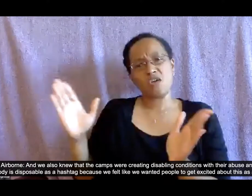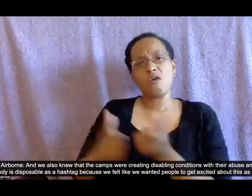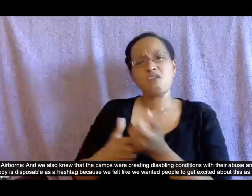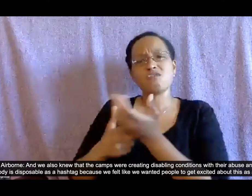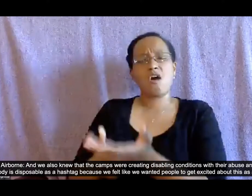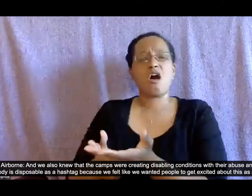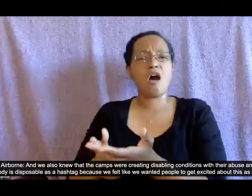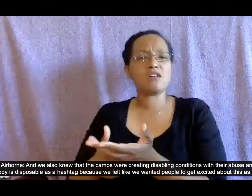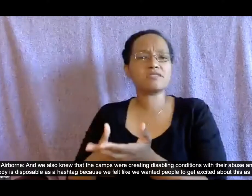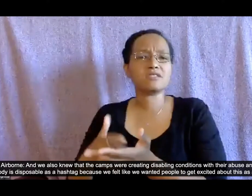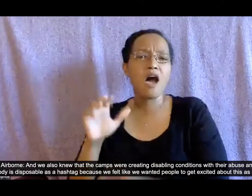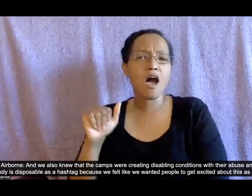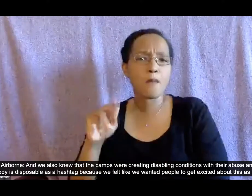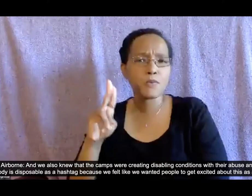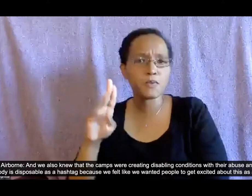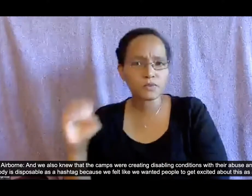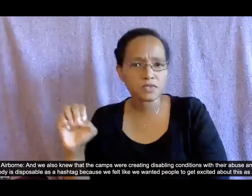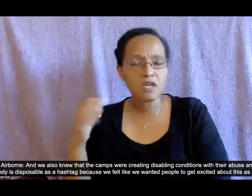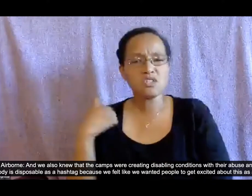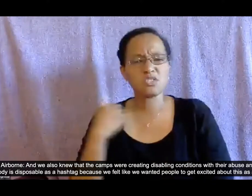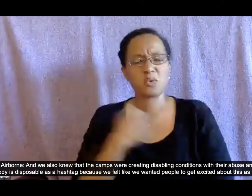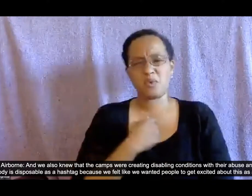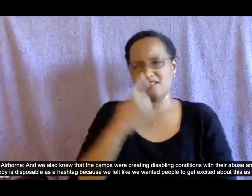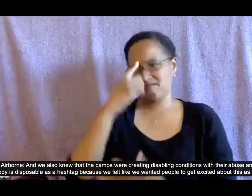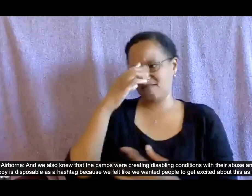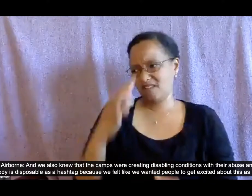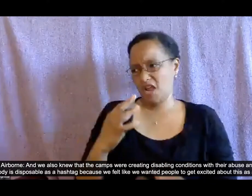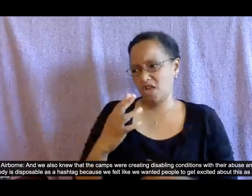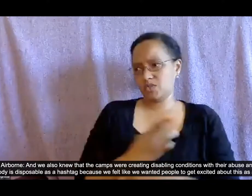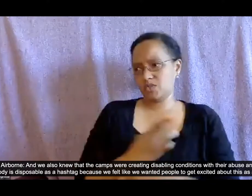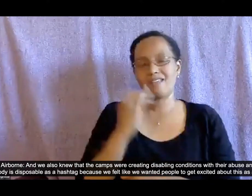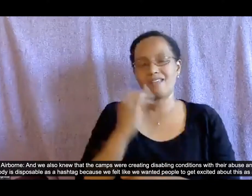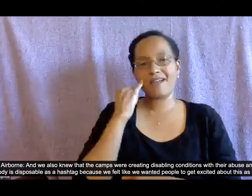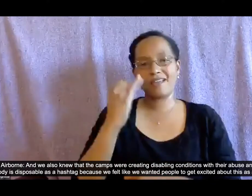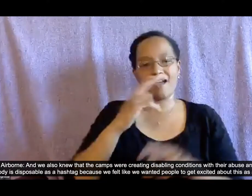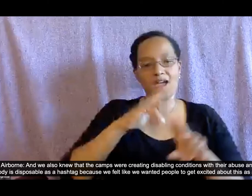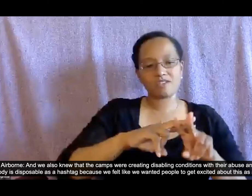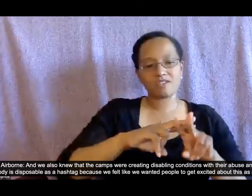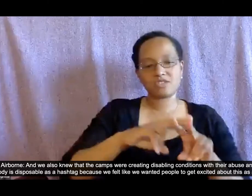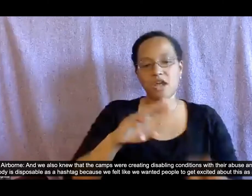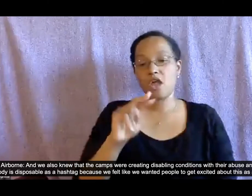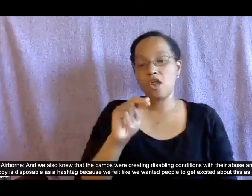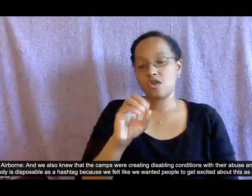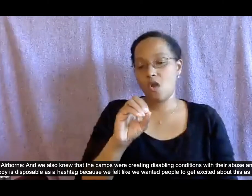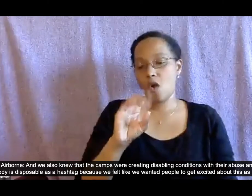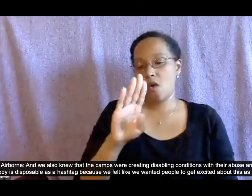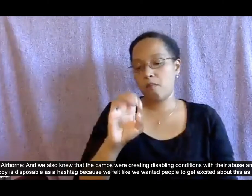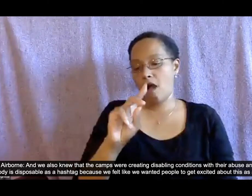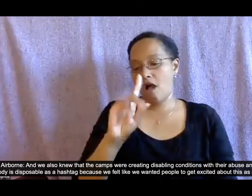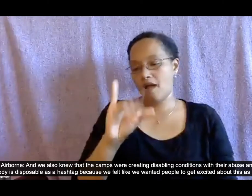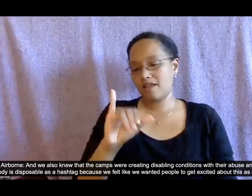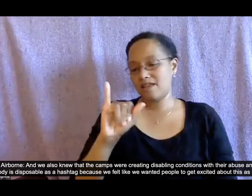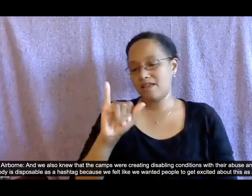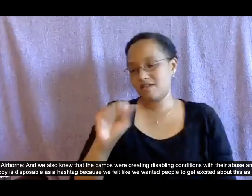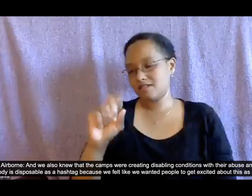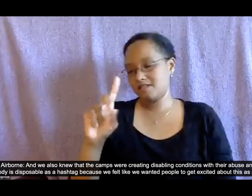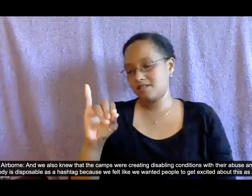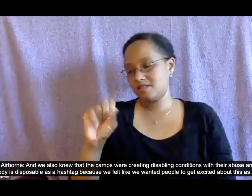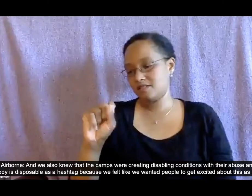chose nobody is disposable as a hashtag because we felt like we wanted people to get excited about this as a coalition